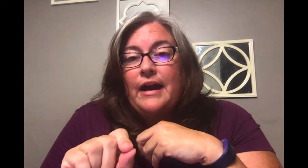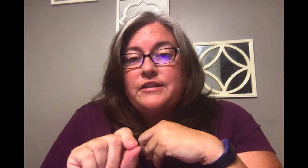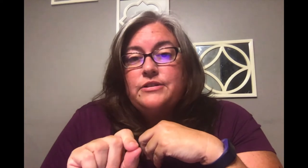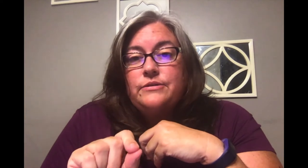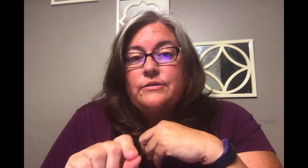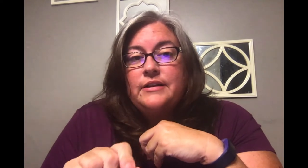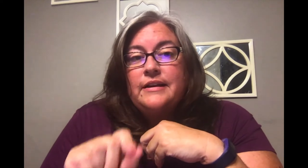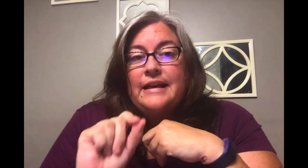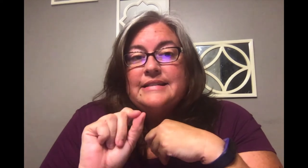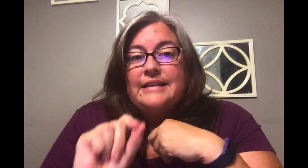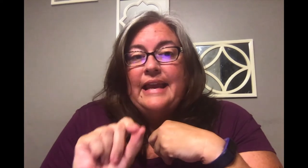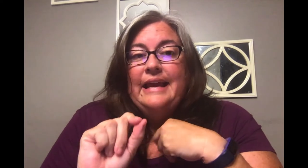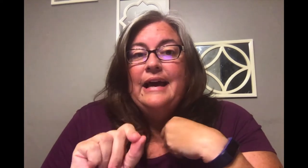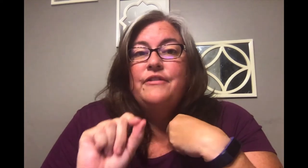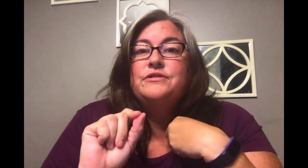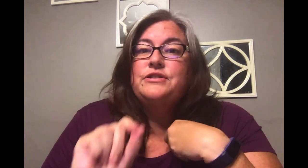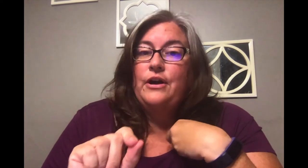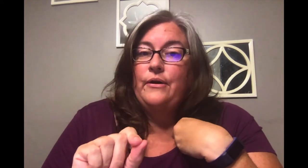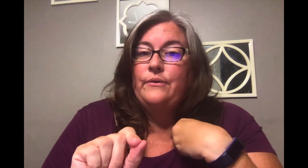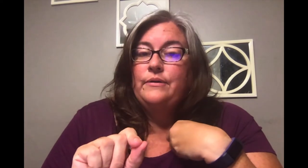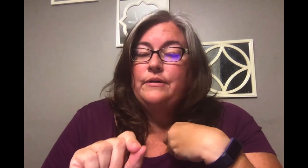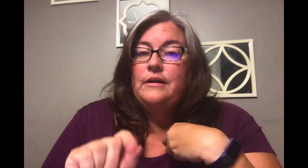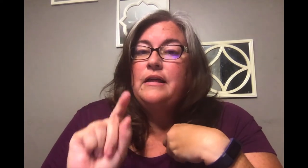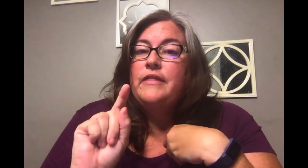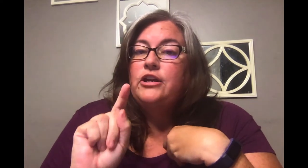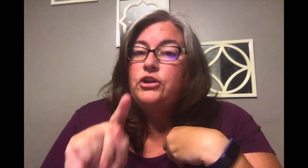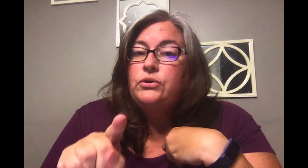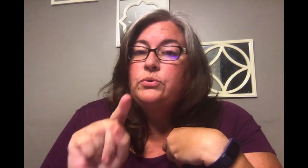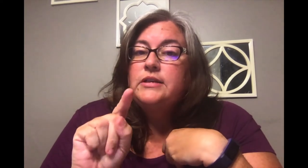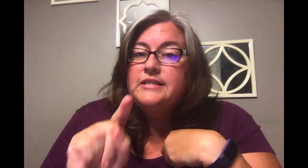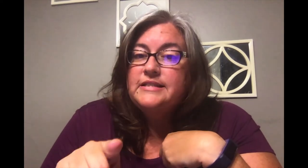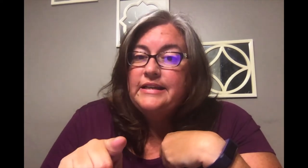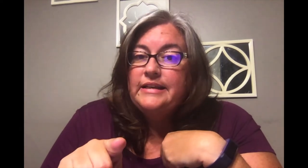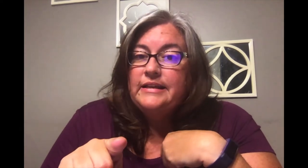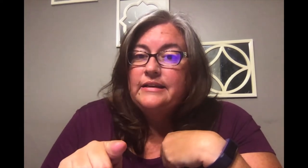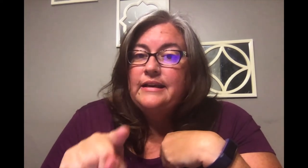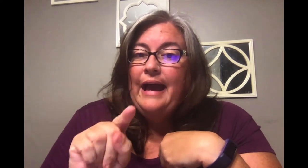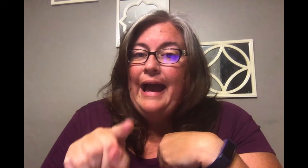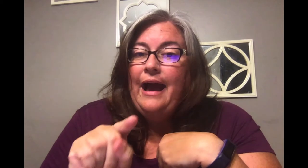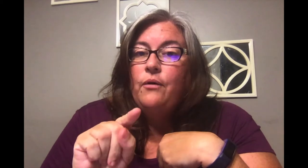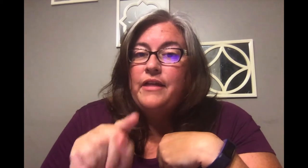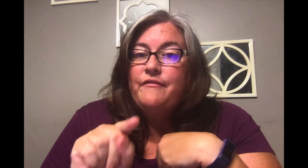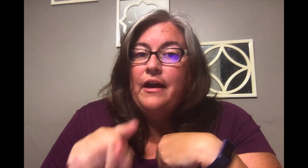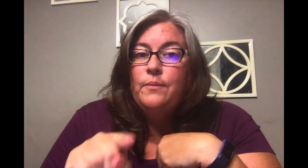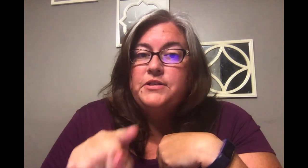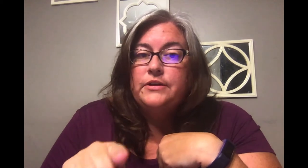gratitude is letting others know that you see how they've helped you